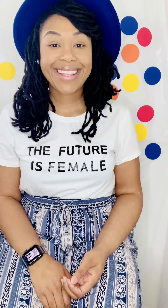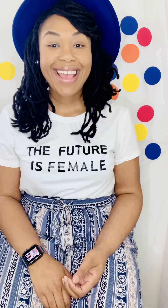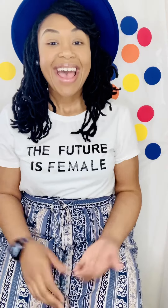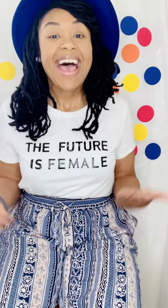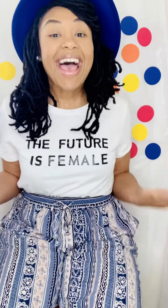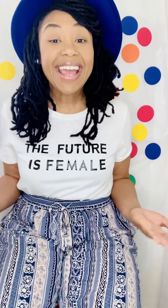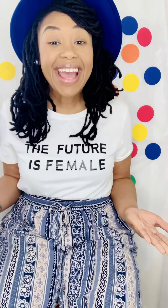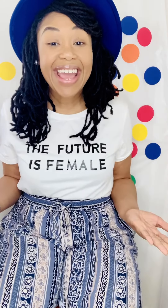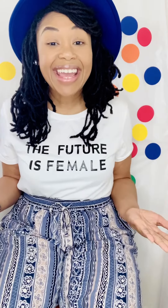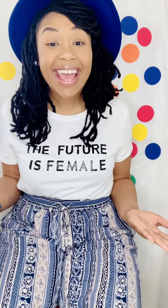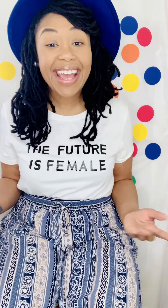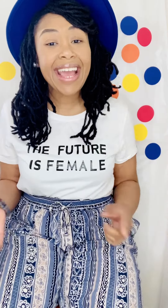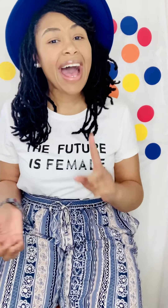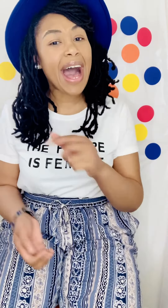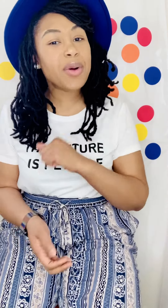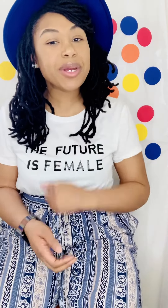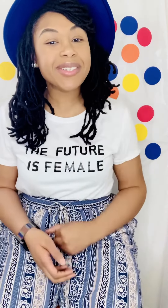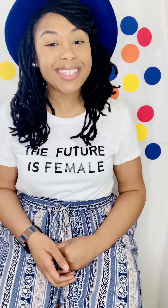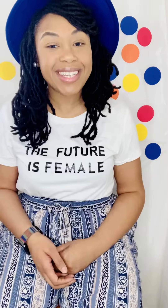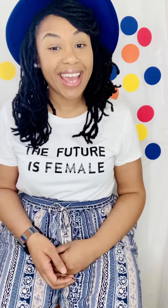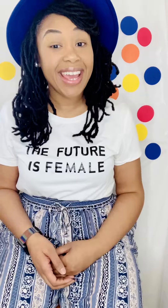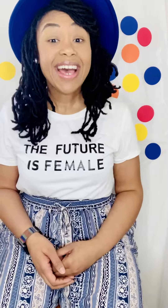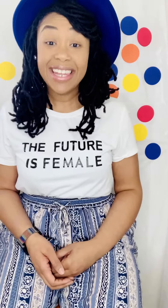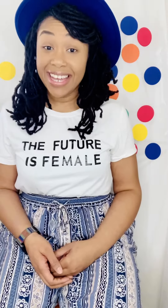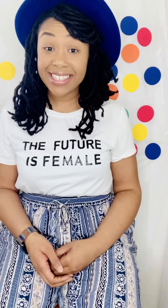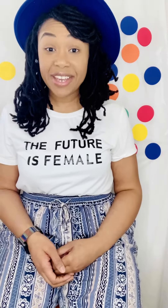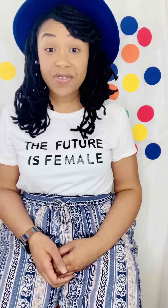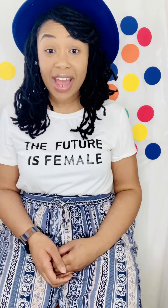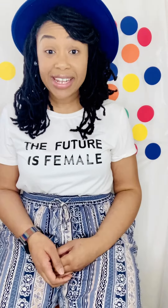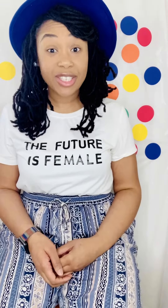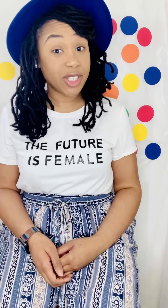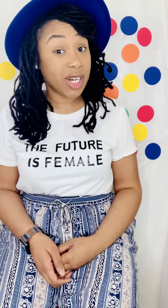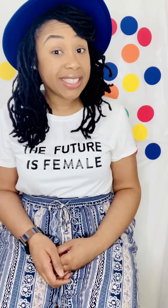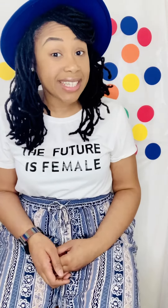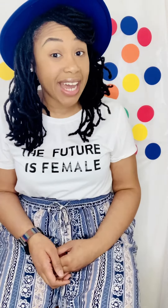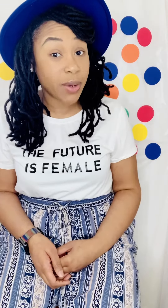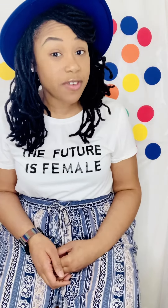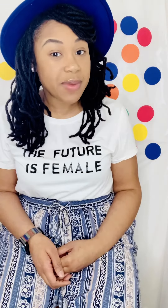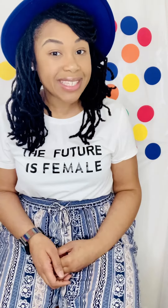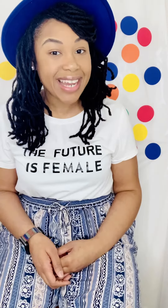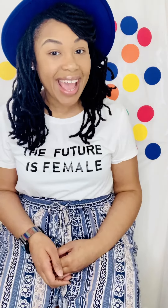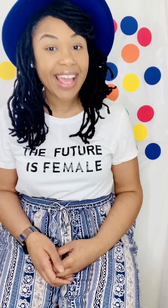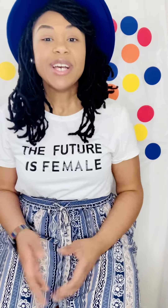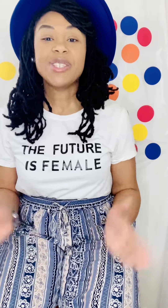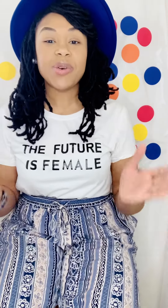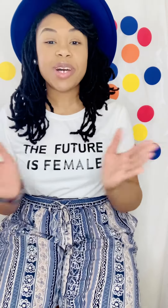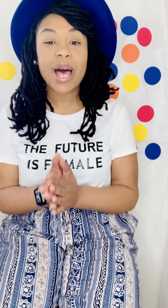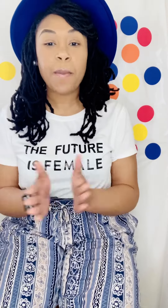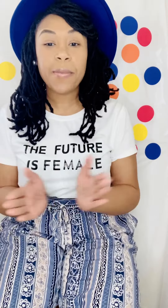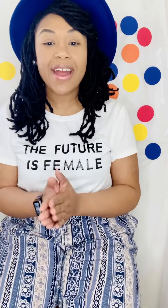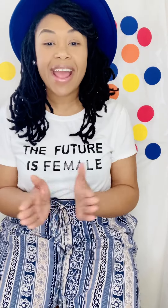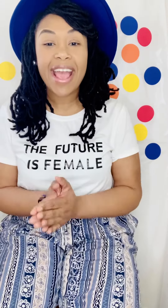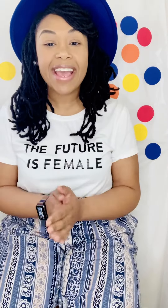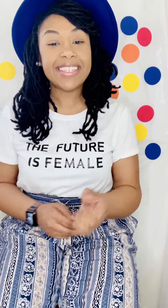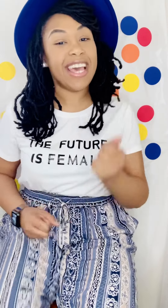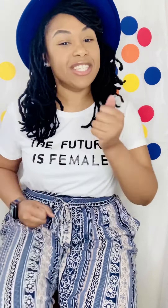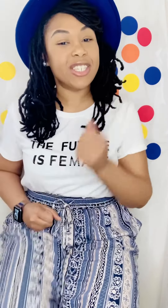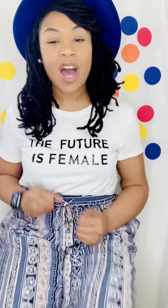hey hey hey how are you today let's get ready to start signing with miss nay so clap your hands and sump